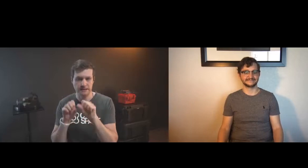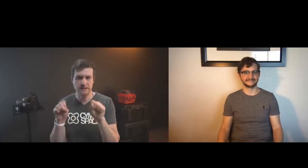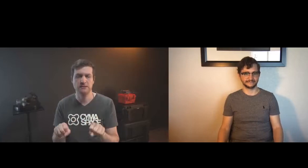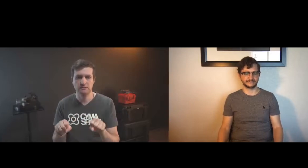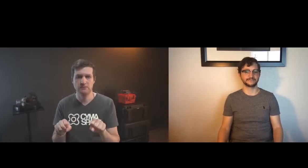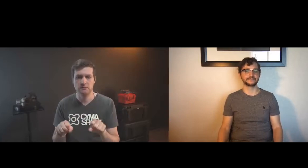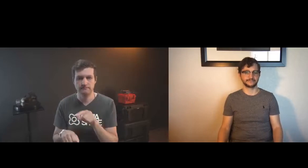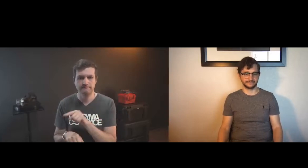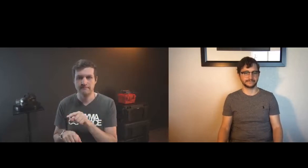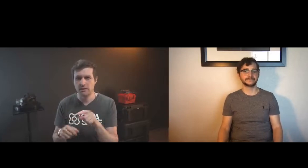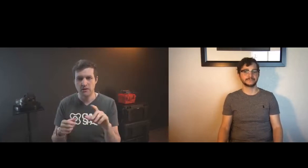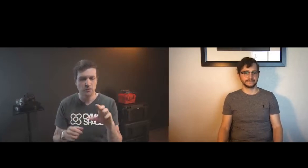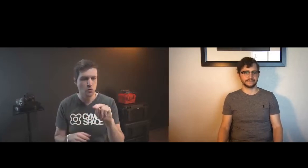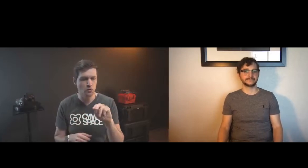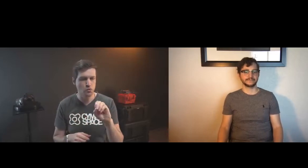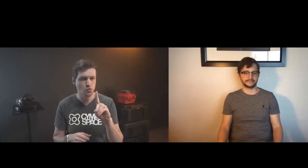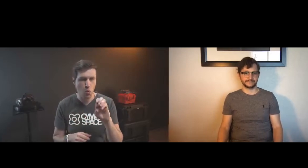the visual programming system